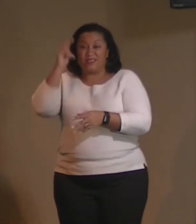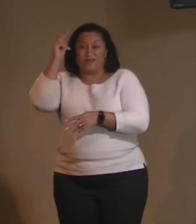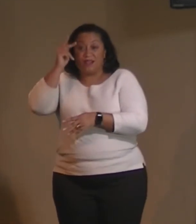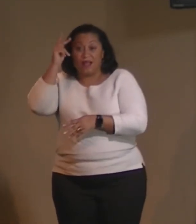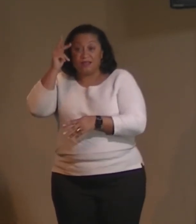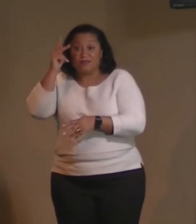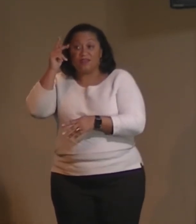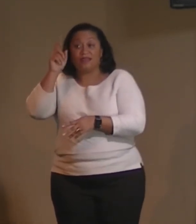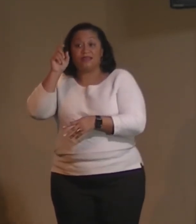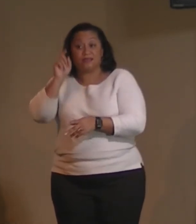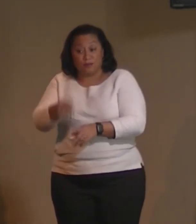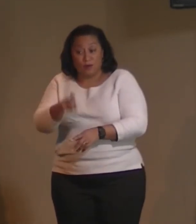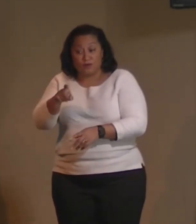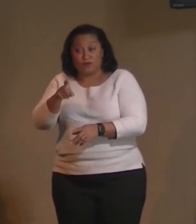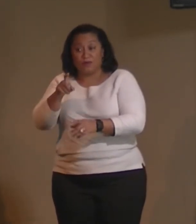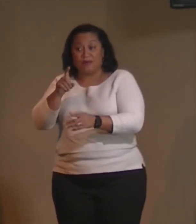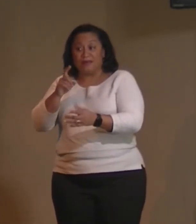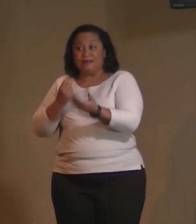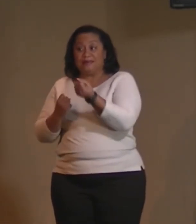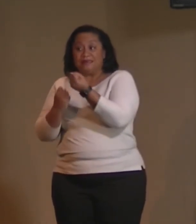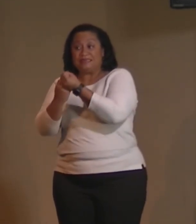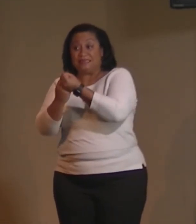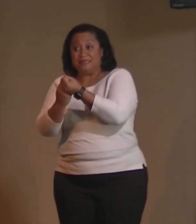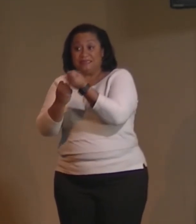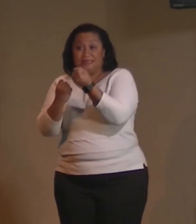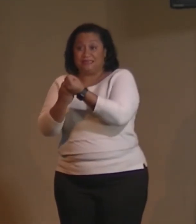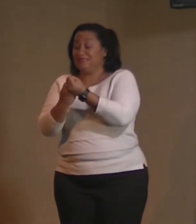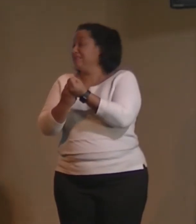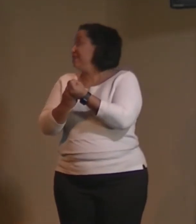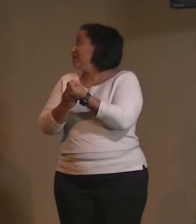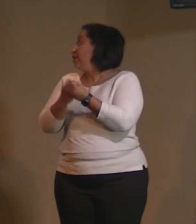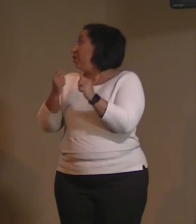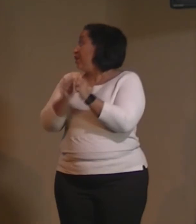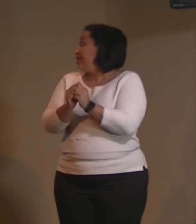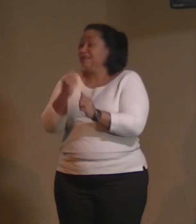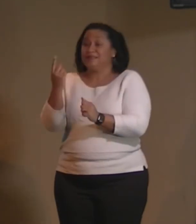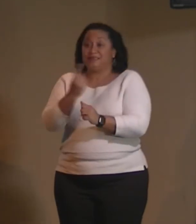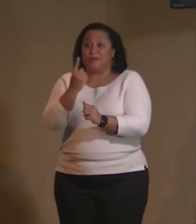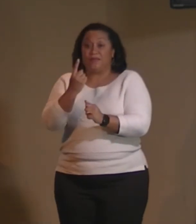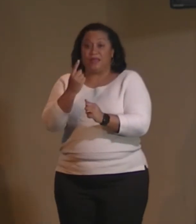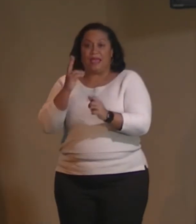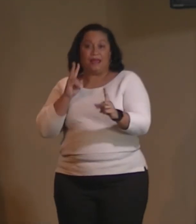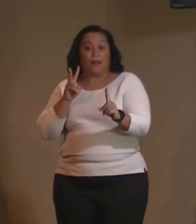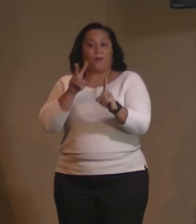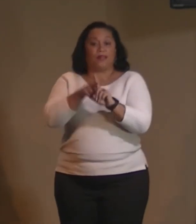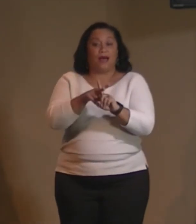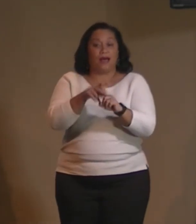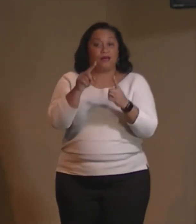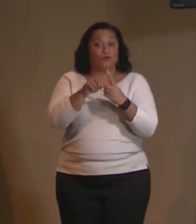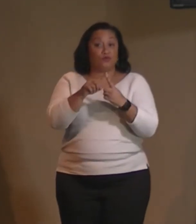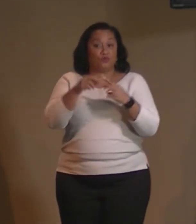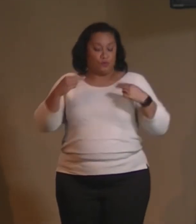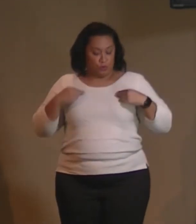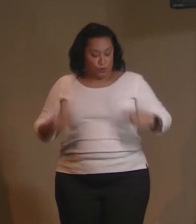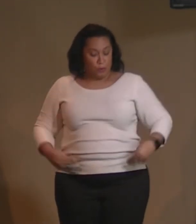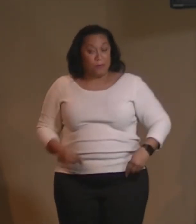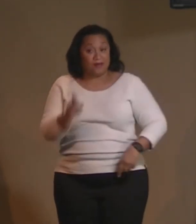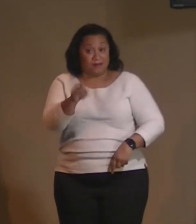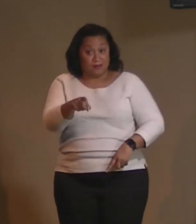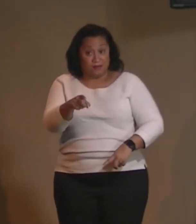is supposed to be assisting and something that can be applied to human needs